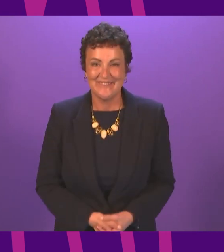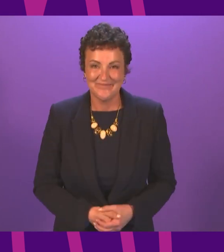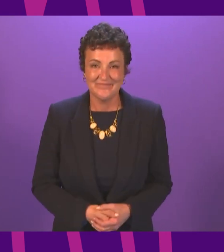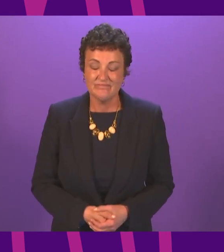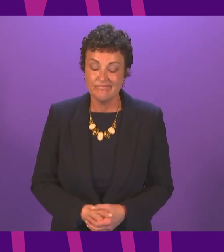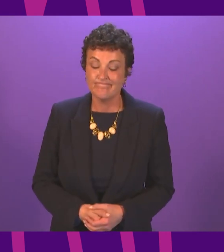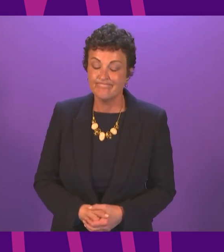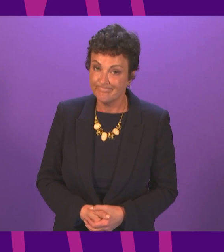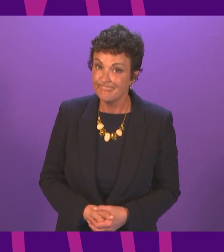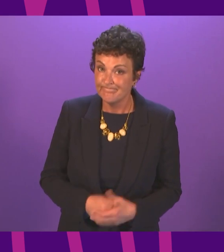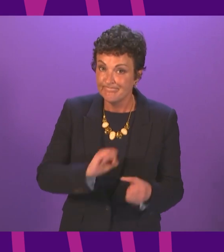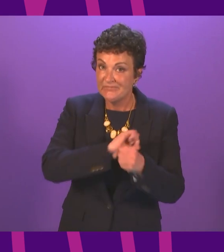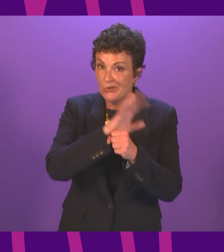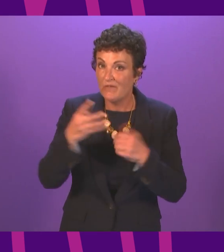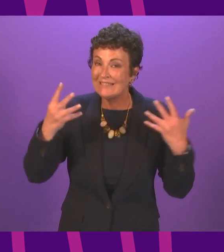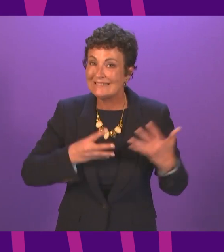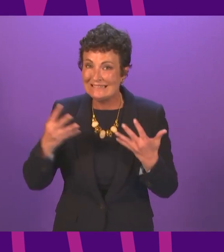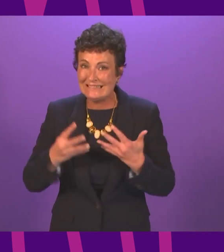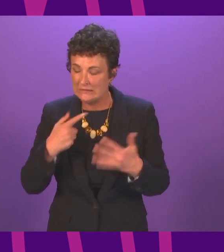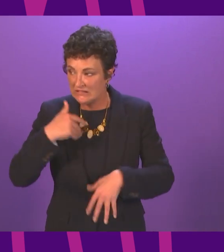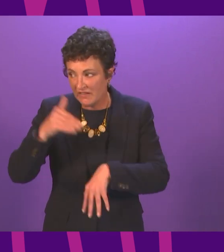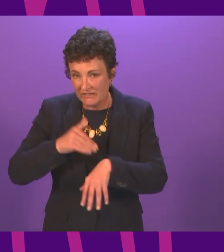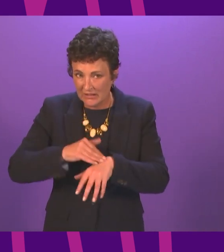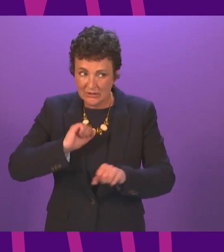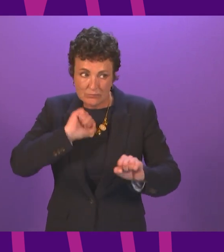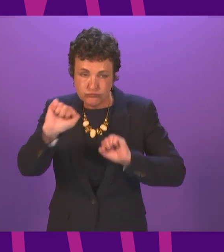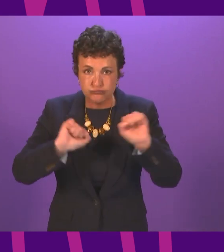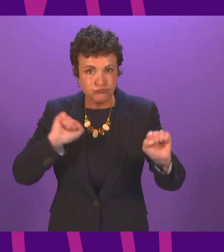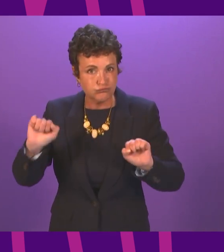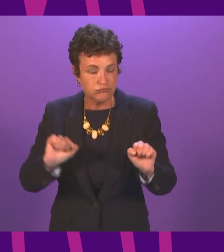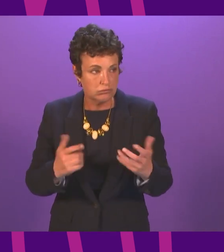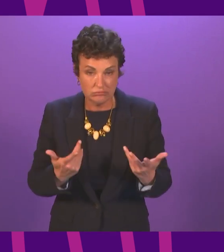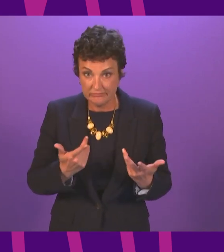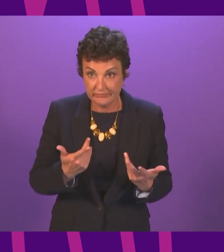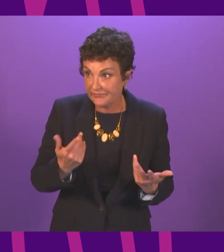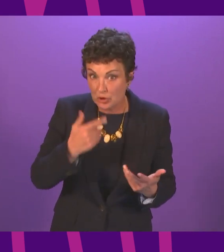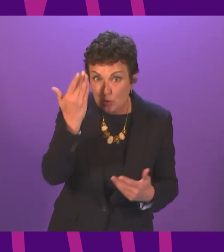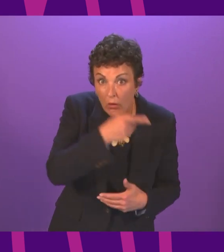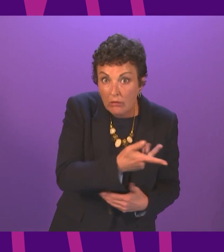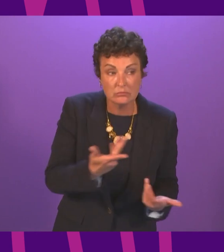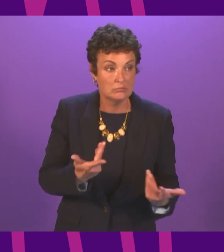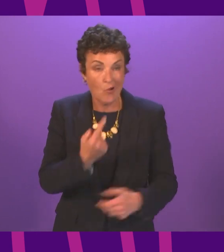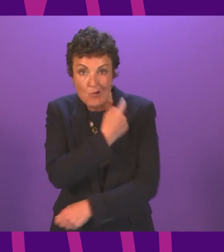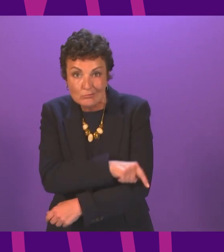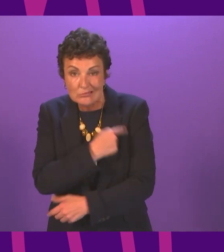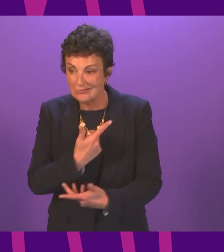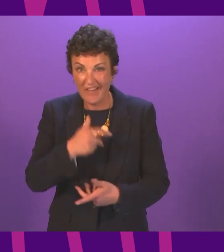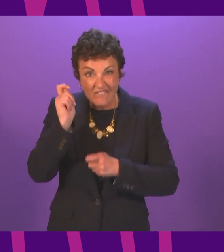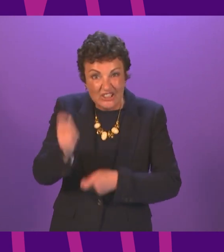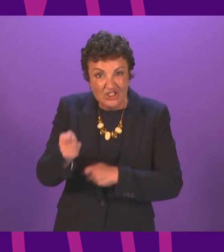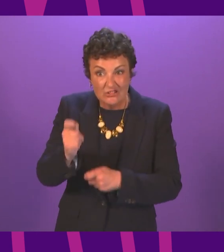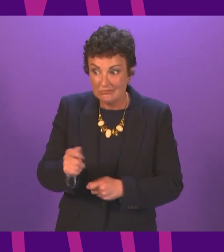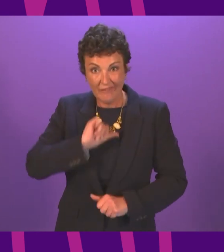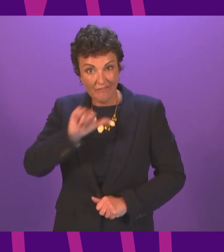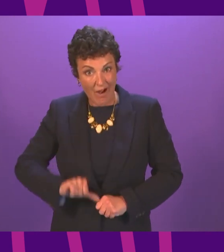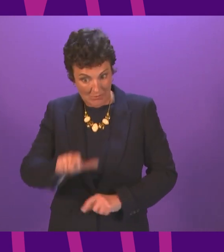COVID-19 has impacted in every element in life in East Lothian be that in our schools in our hospitals in our fishing and farming